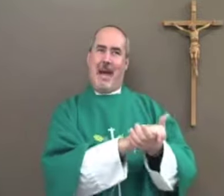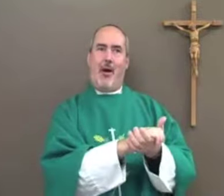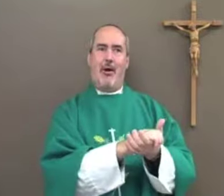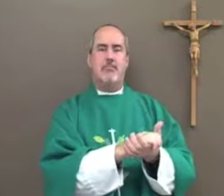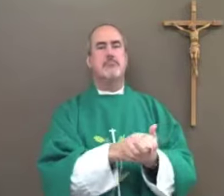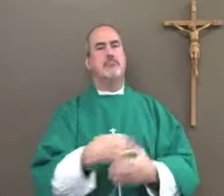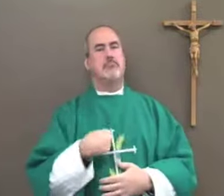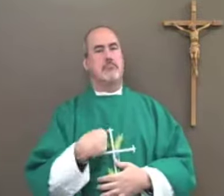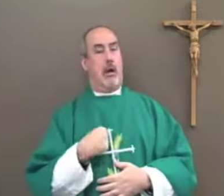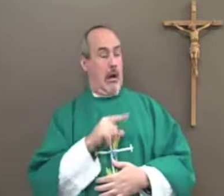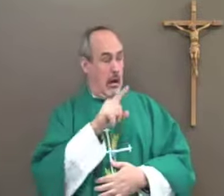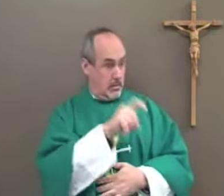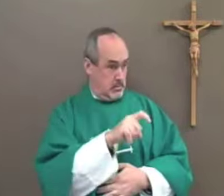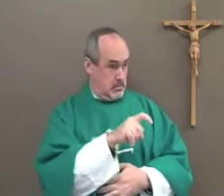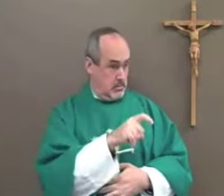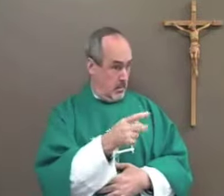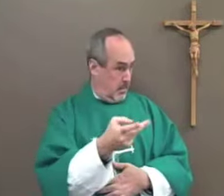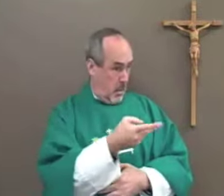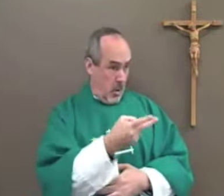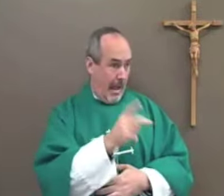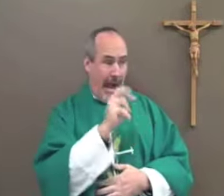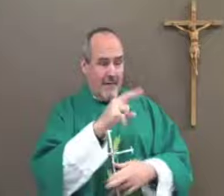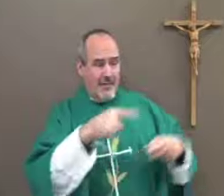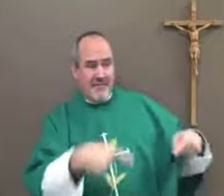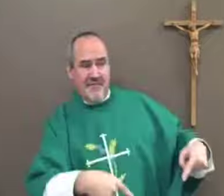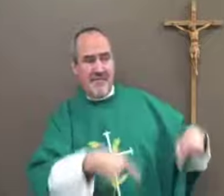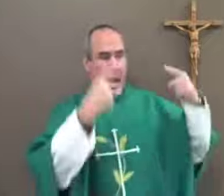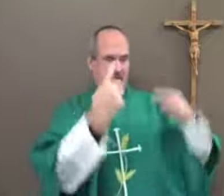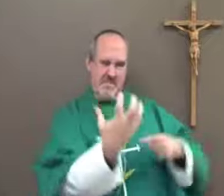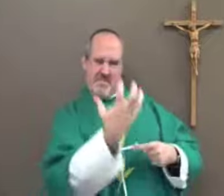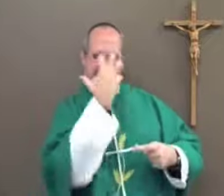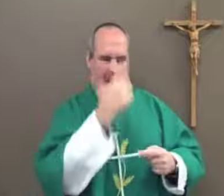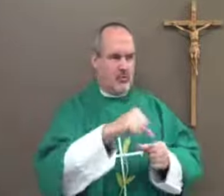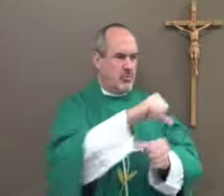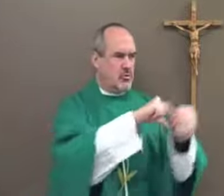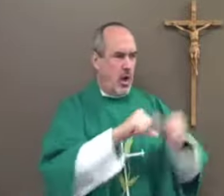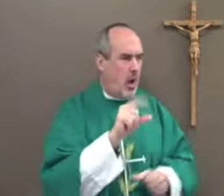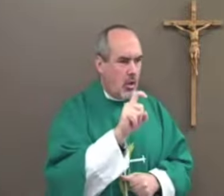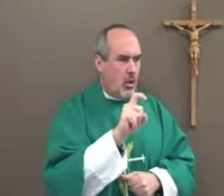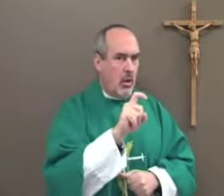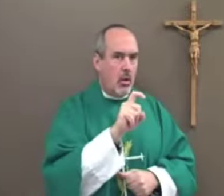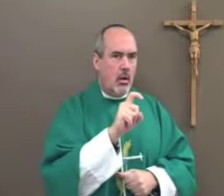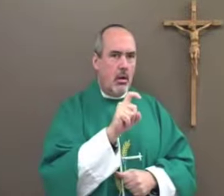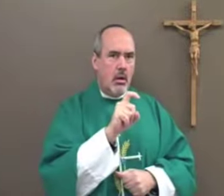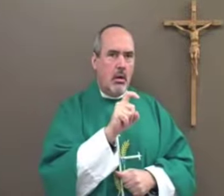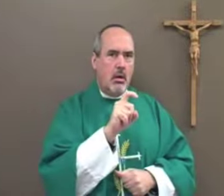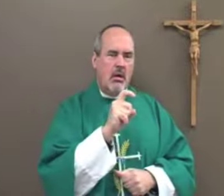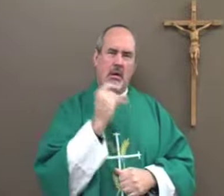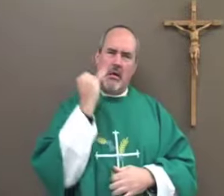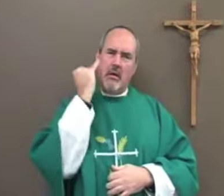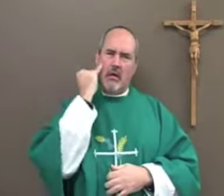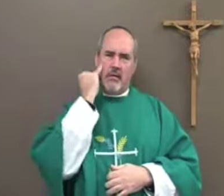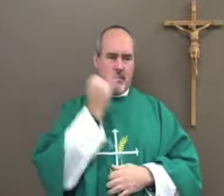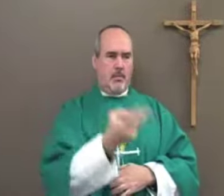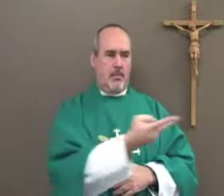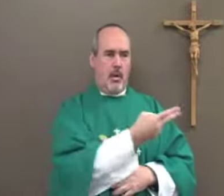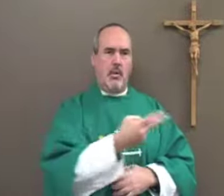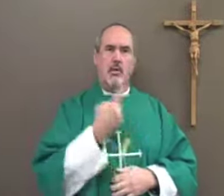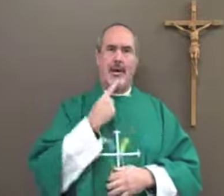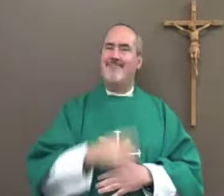couple if I ask a married couple have you ever fought or got angry with each other and if they say